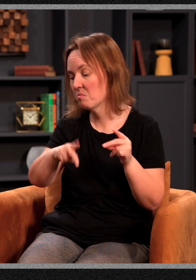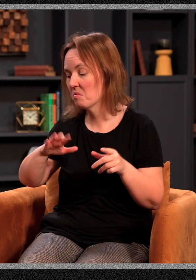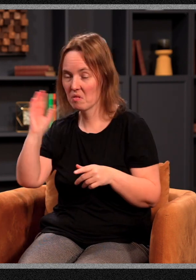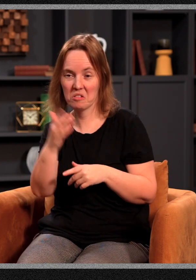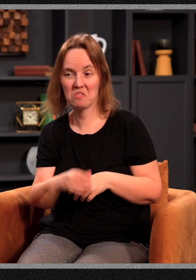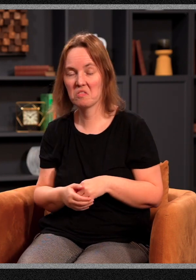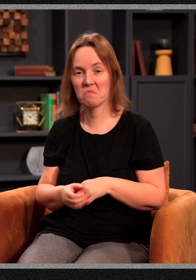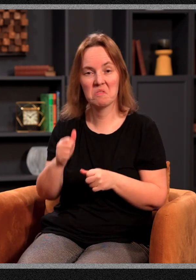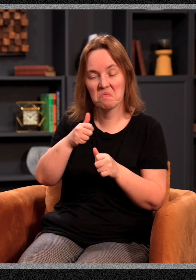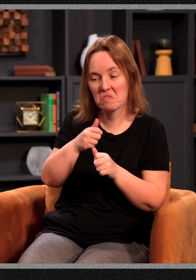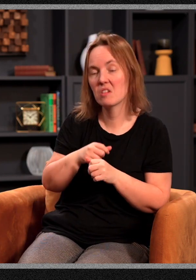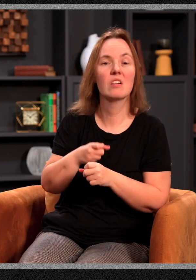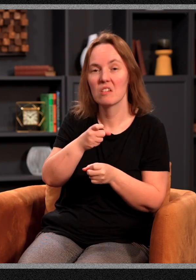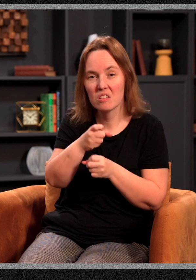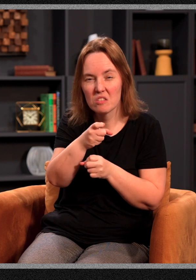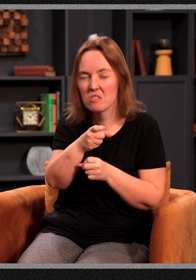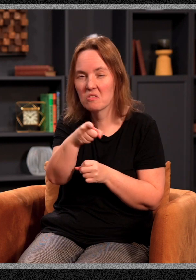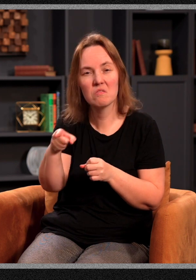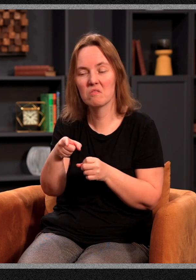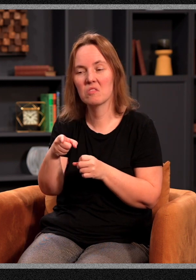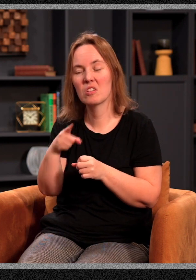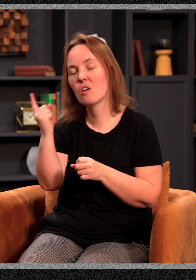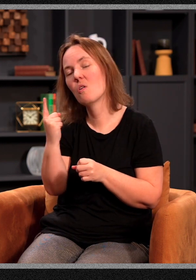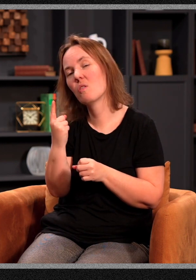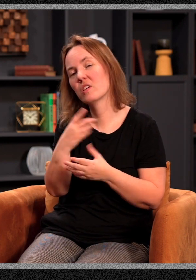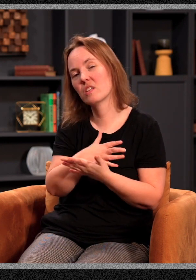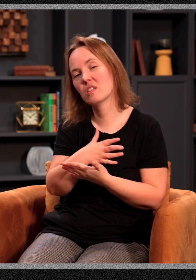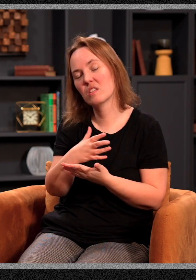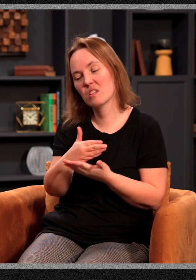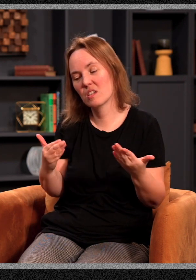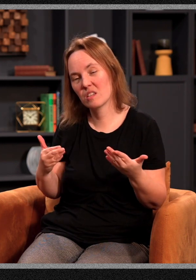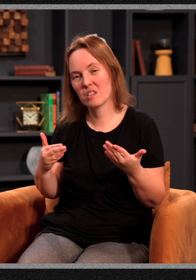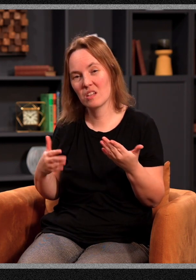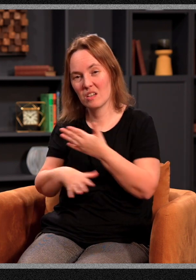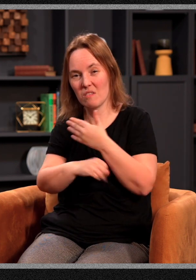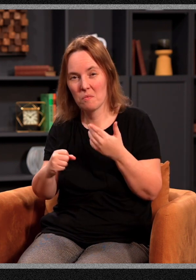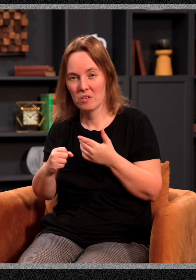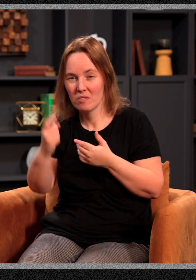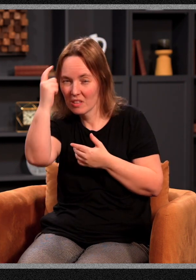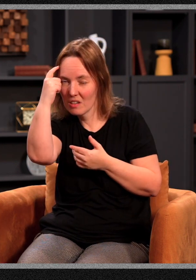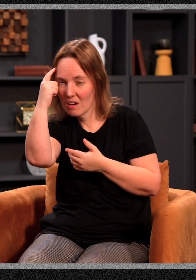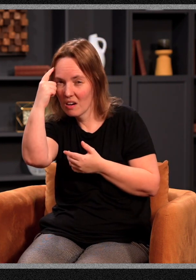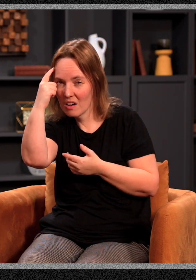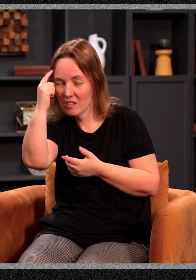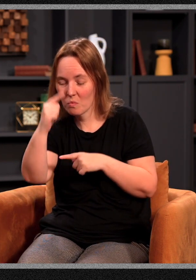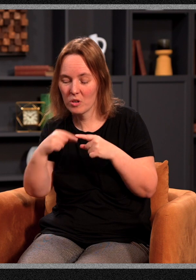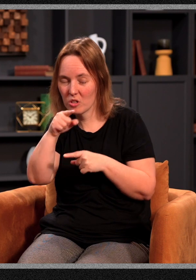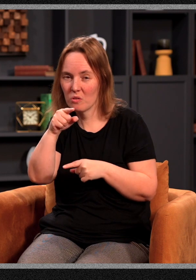may accuse you can't take it from you. The only thing that can take it from you is right here between your two ears where you believe the lie and